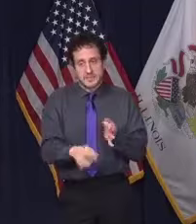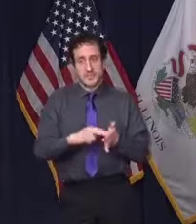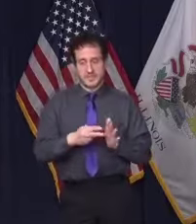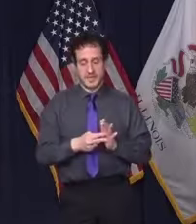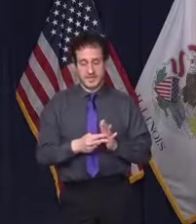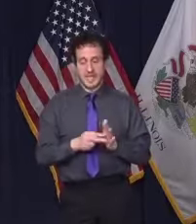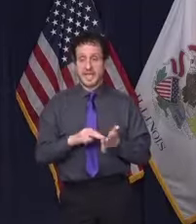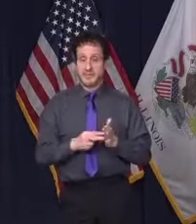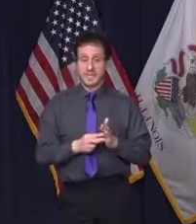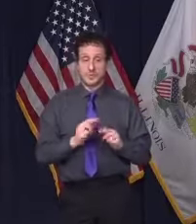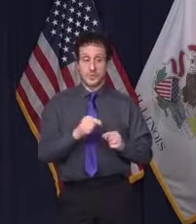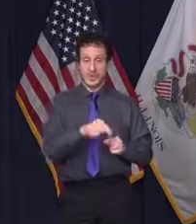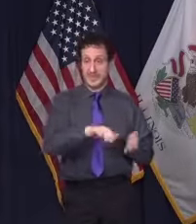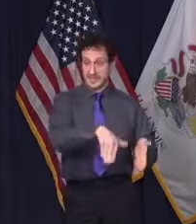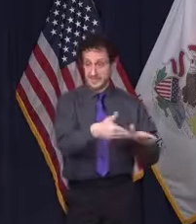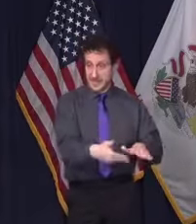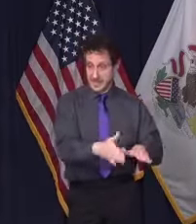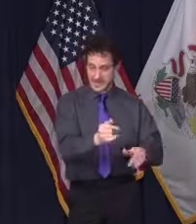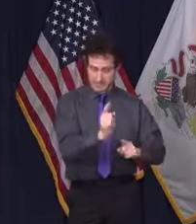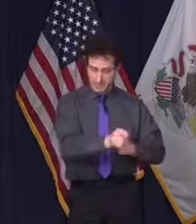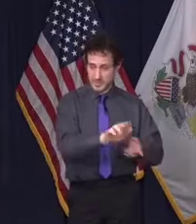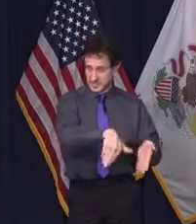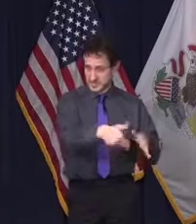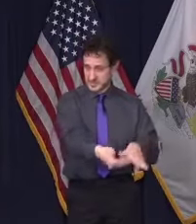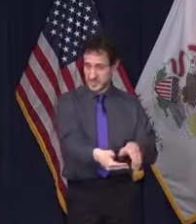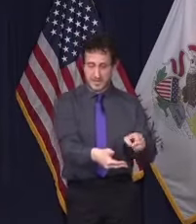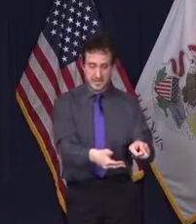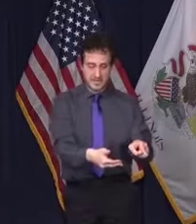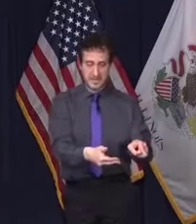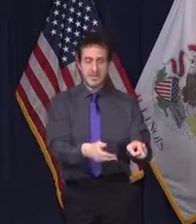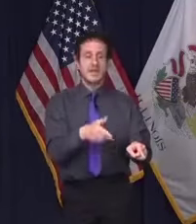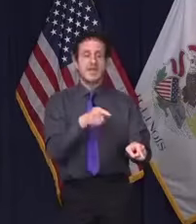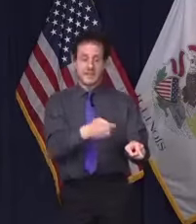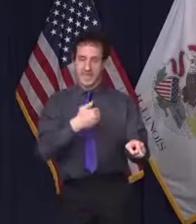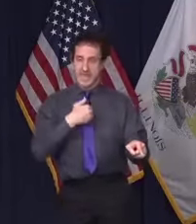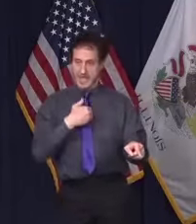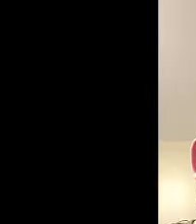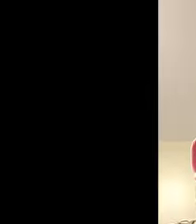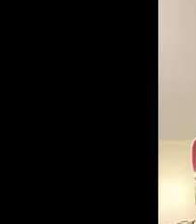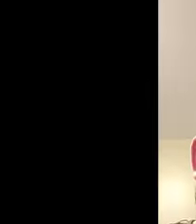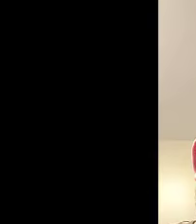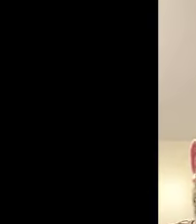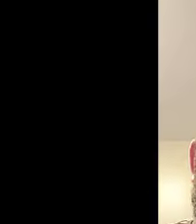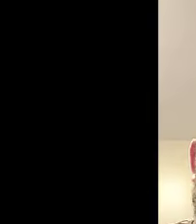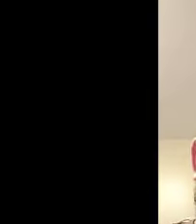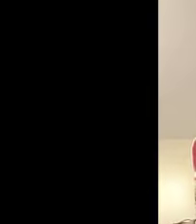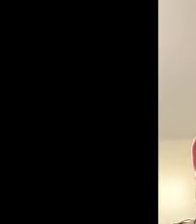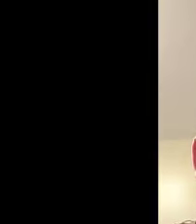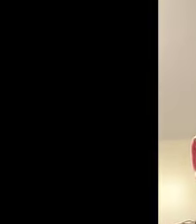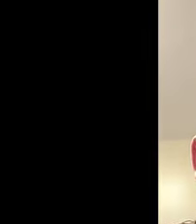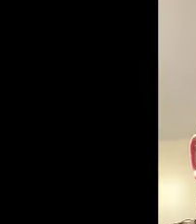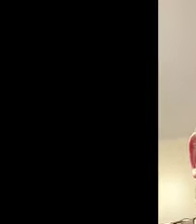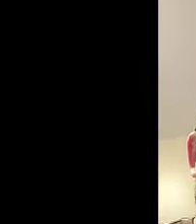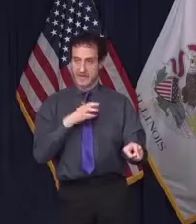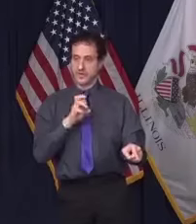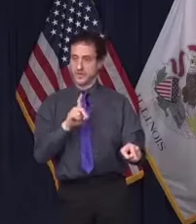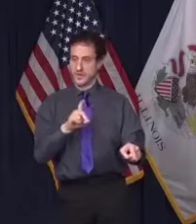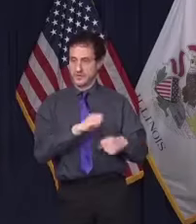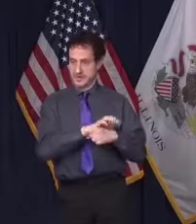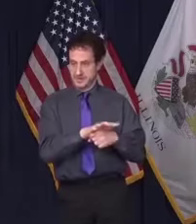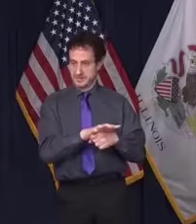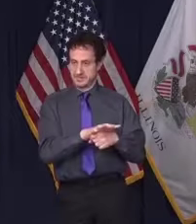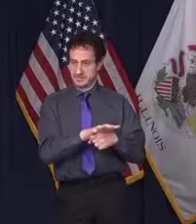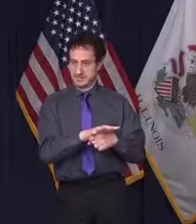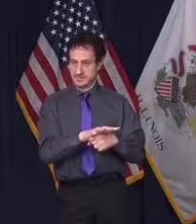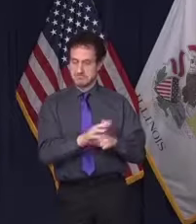at the time of death, it was a COVID positive diagnosis. Uh, what? So